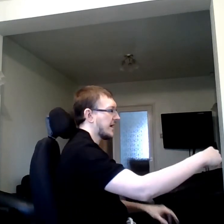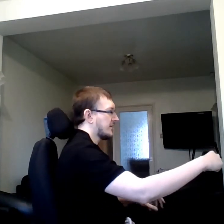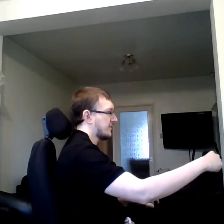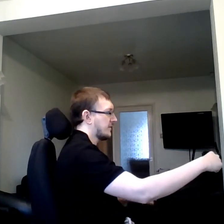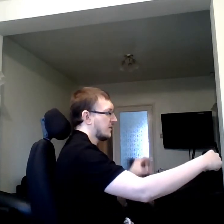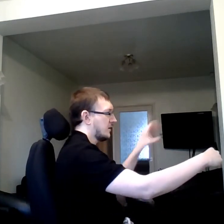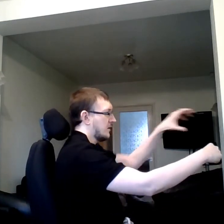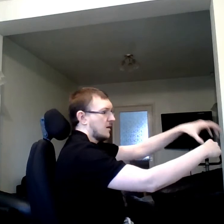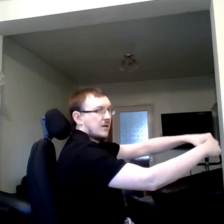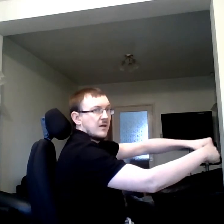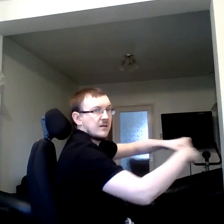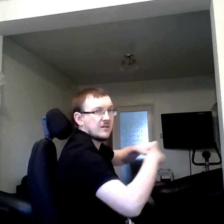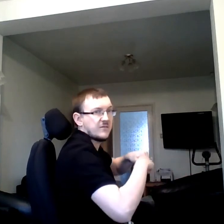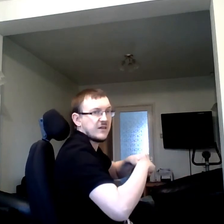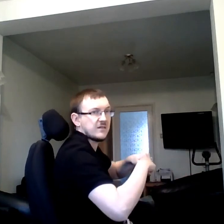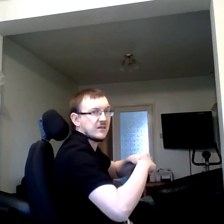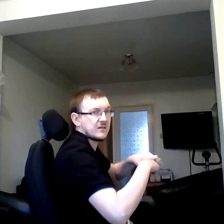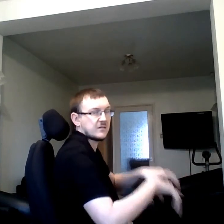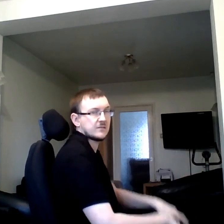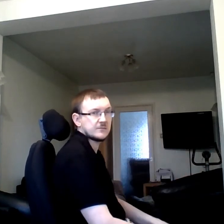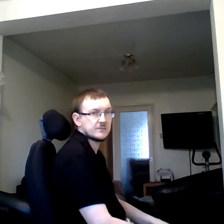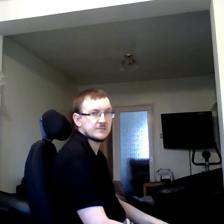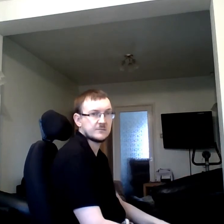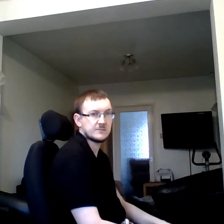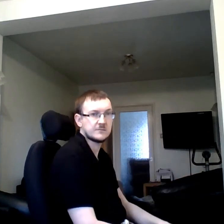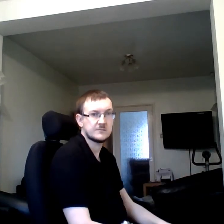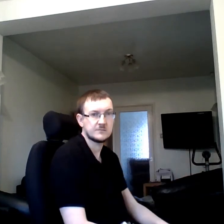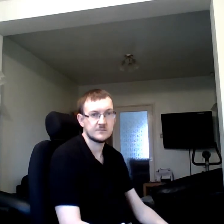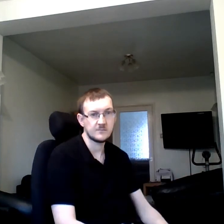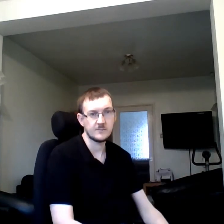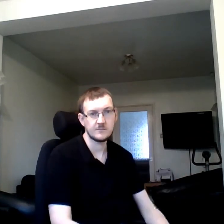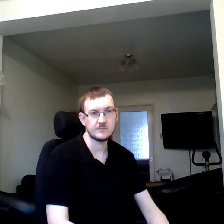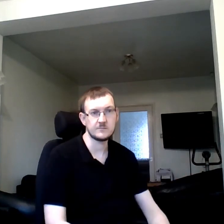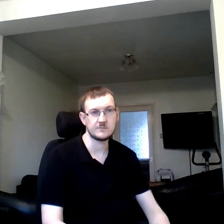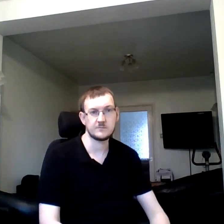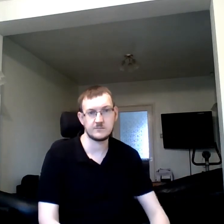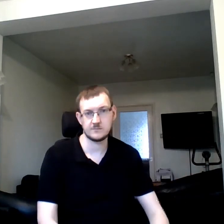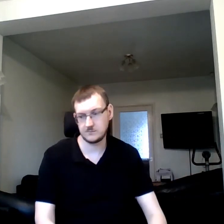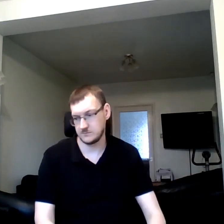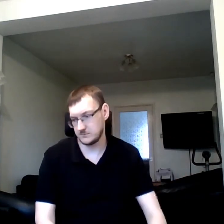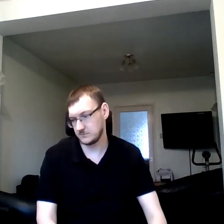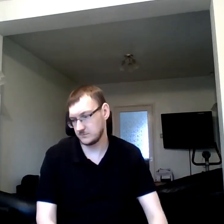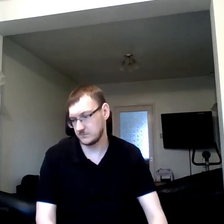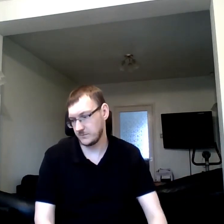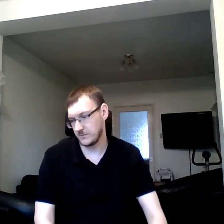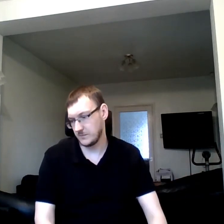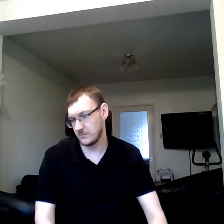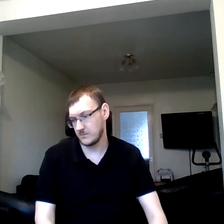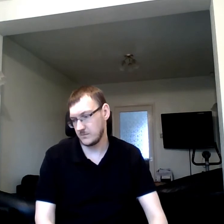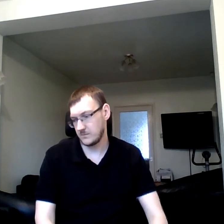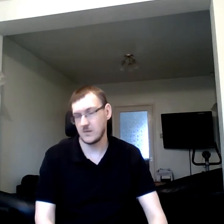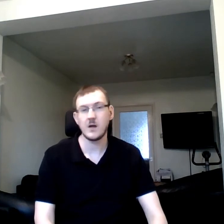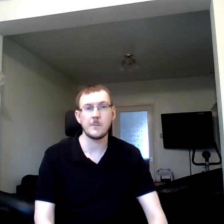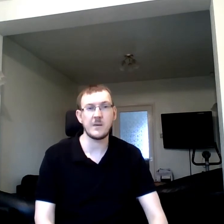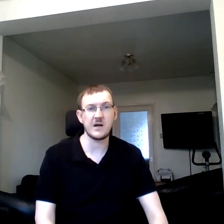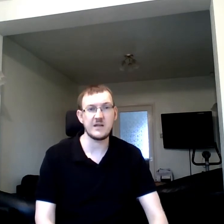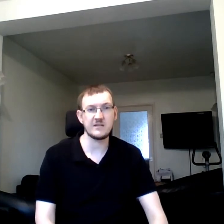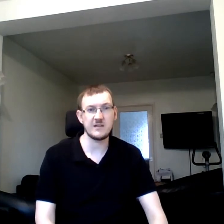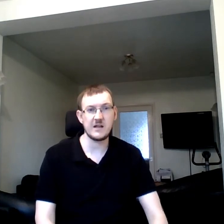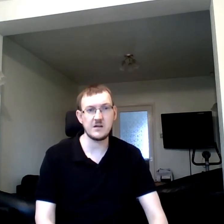have defeated my sin,